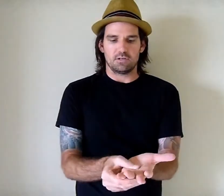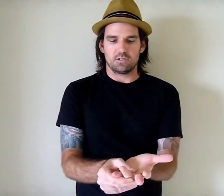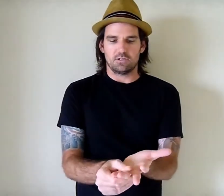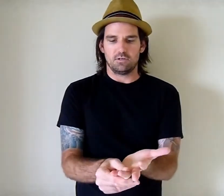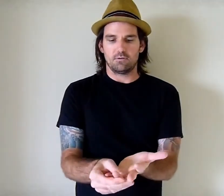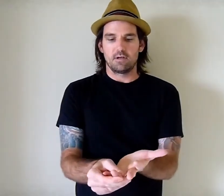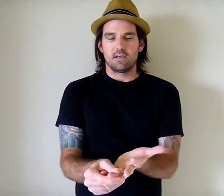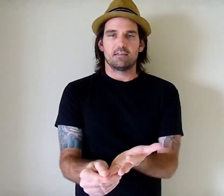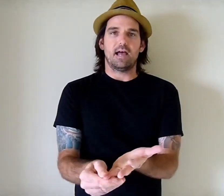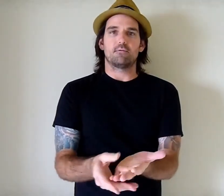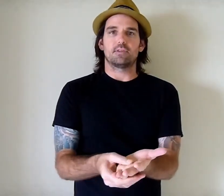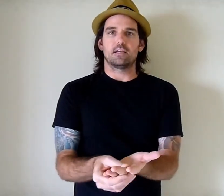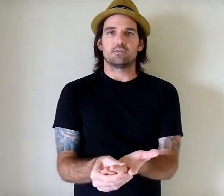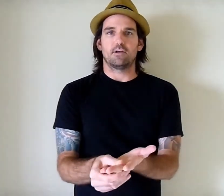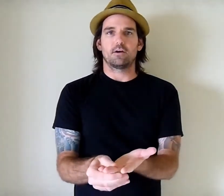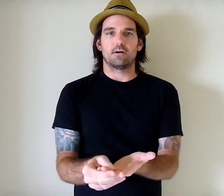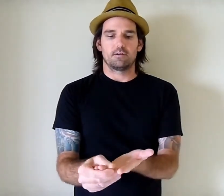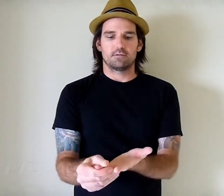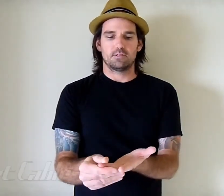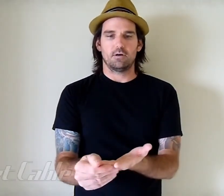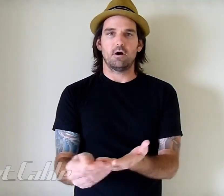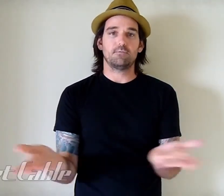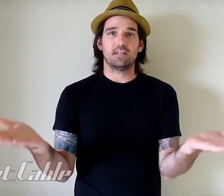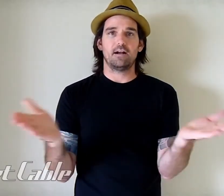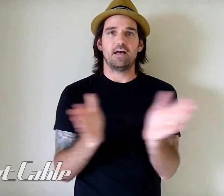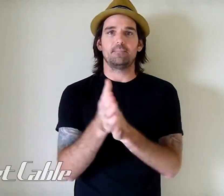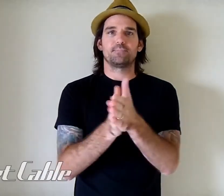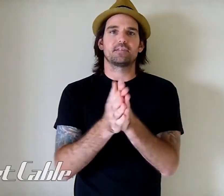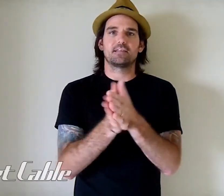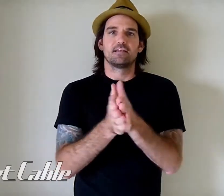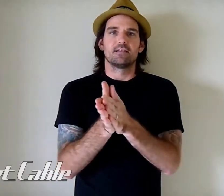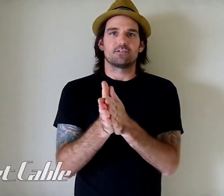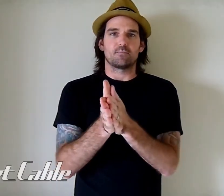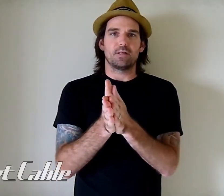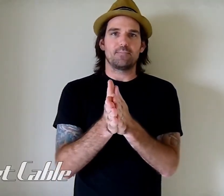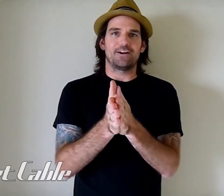can just do that with each finger. So hopefully that'll help. So you can play better.